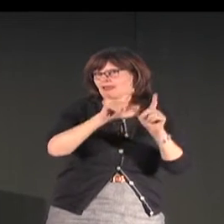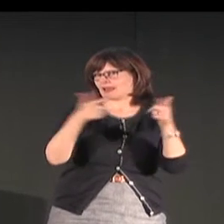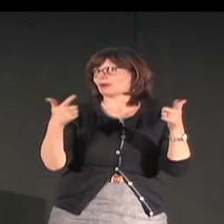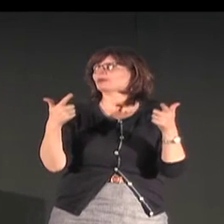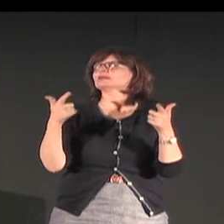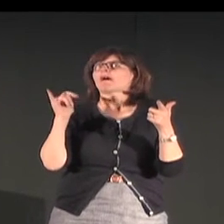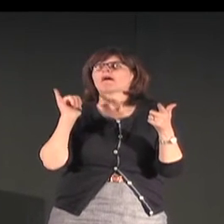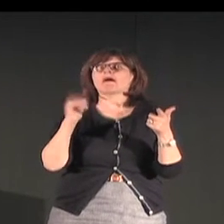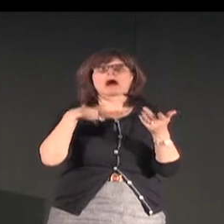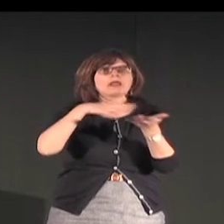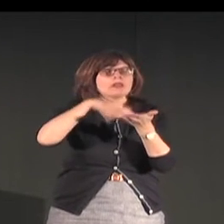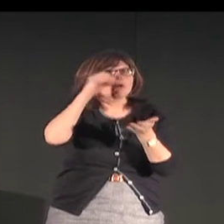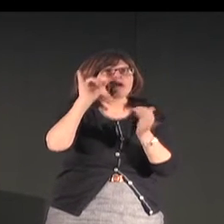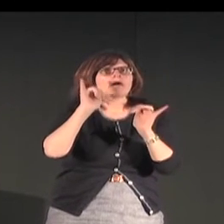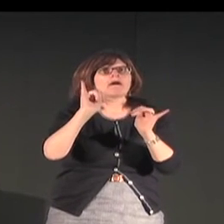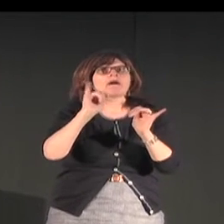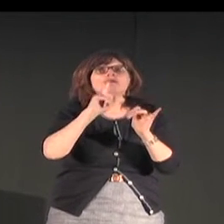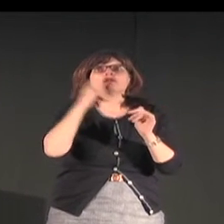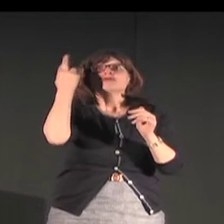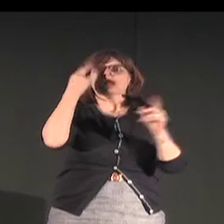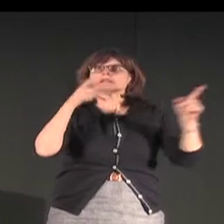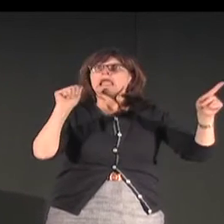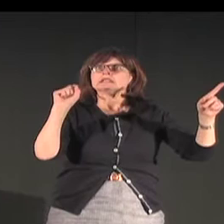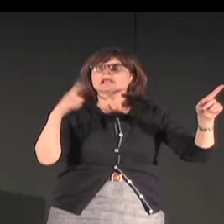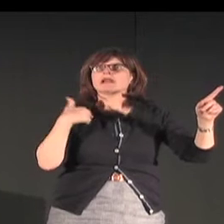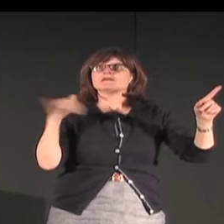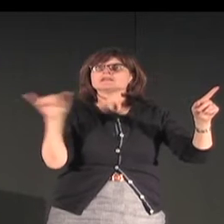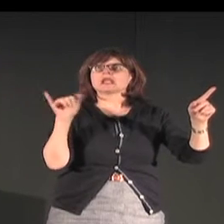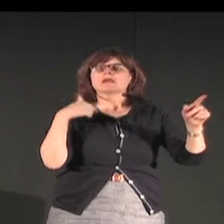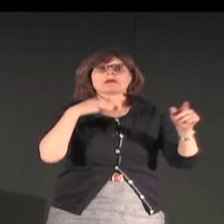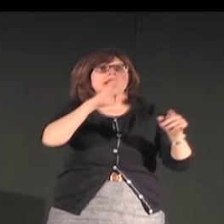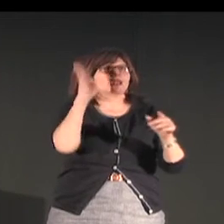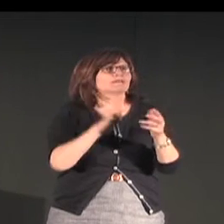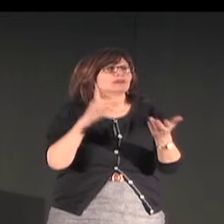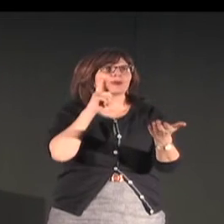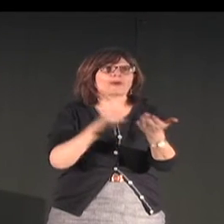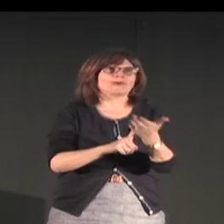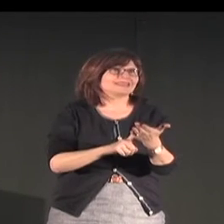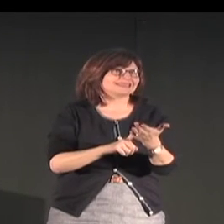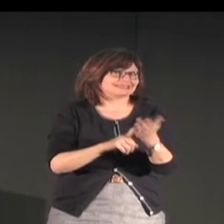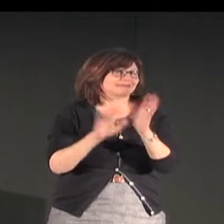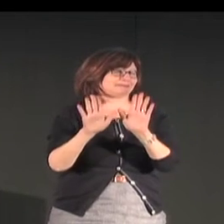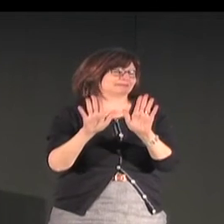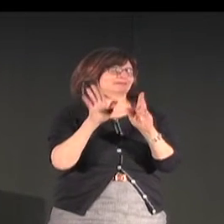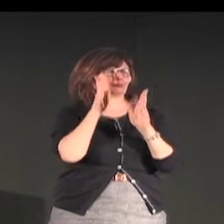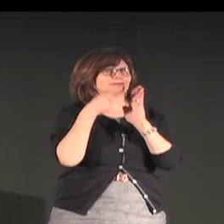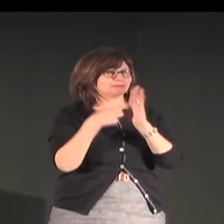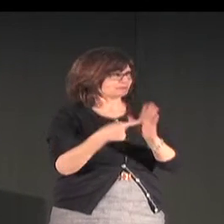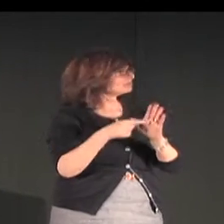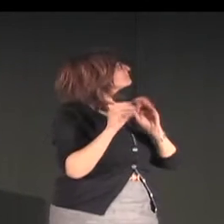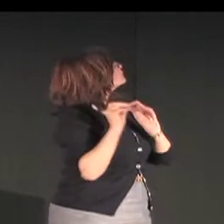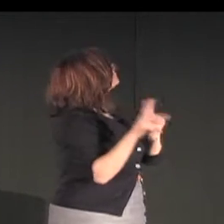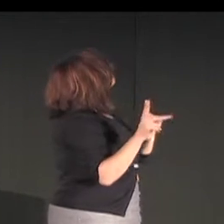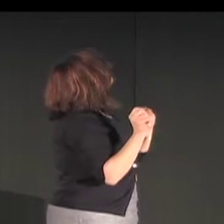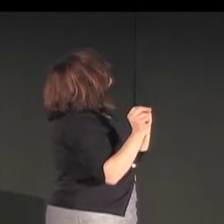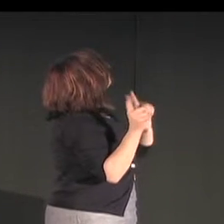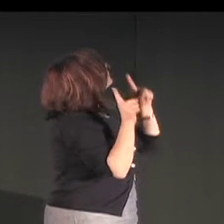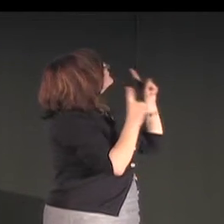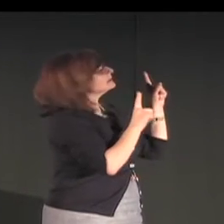grammatical as it emerges and I realized from watching this and studying this language